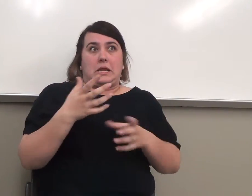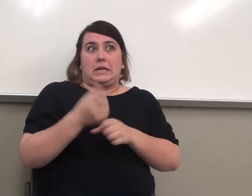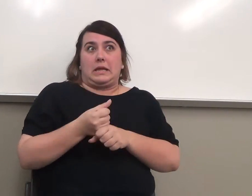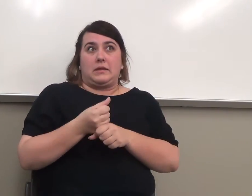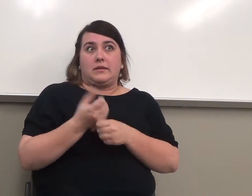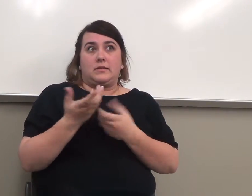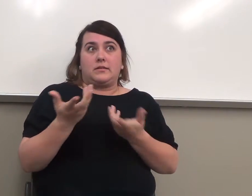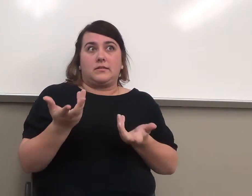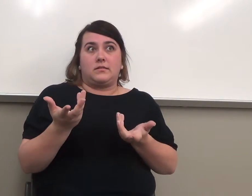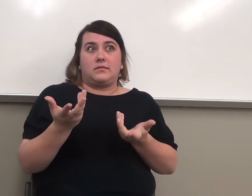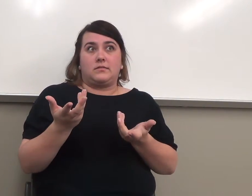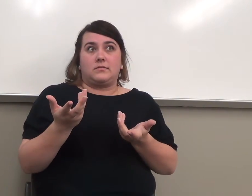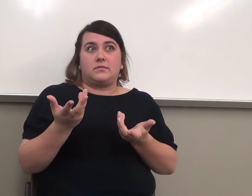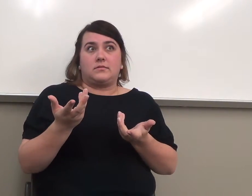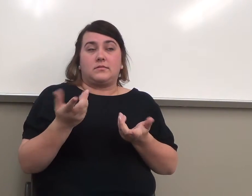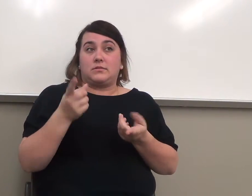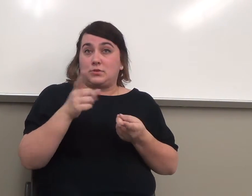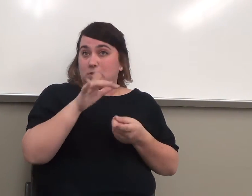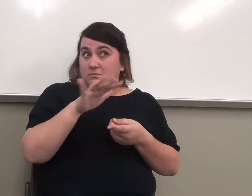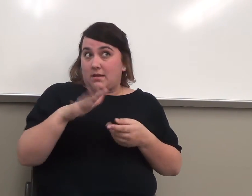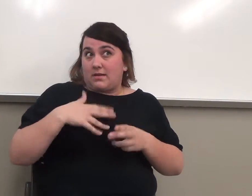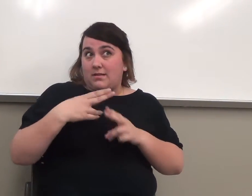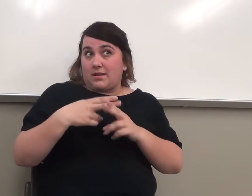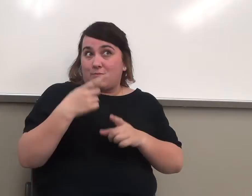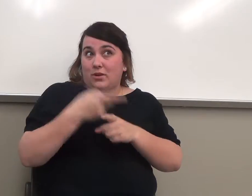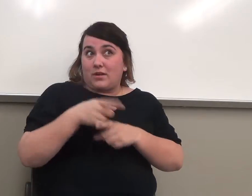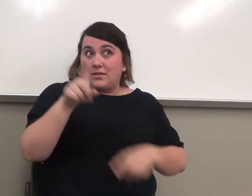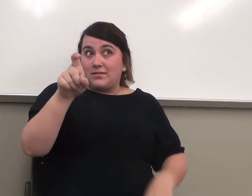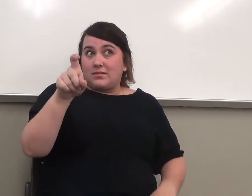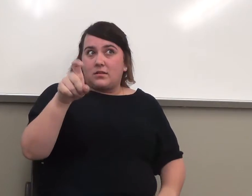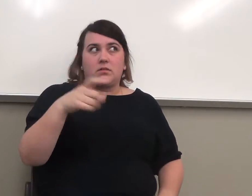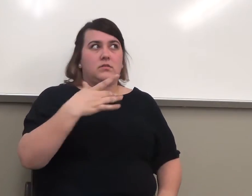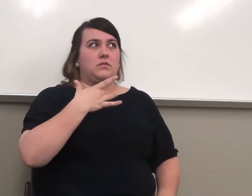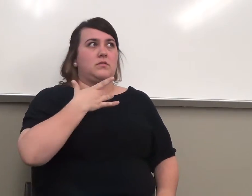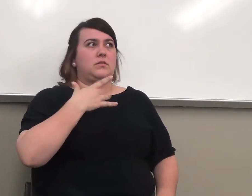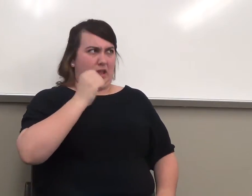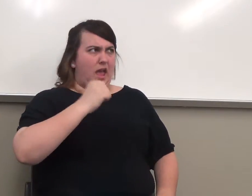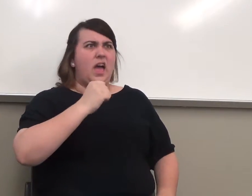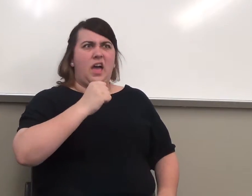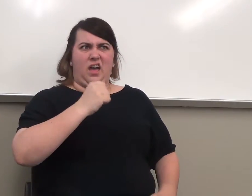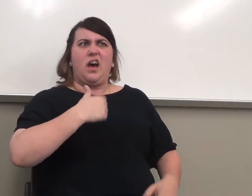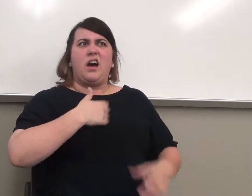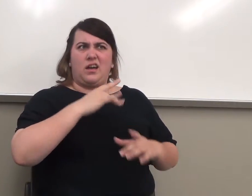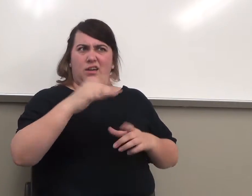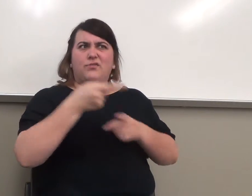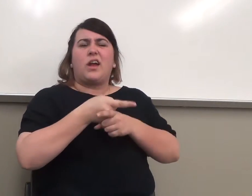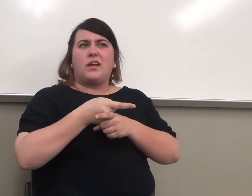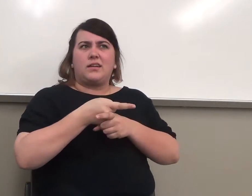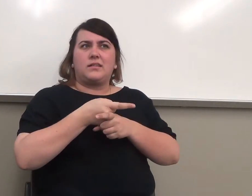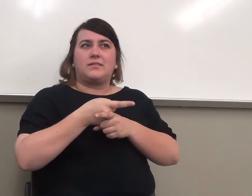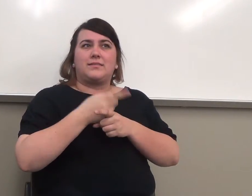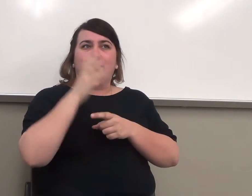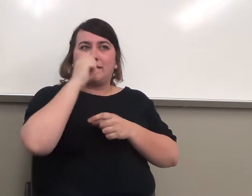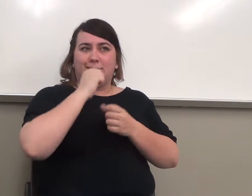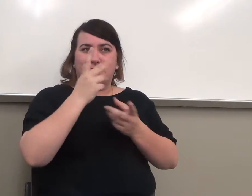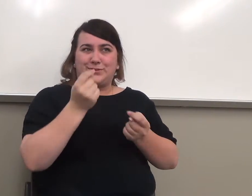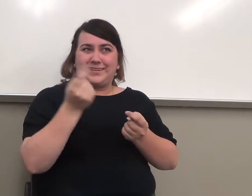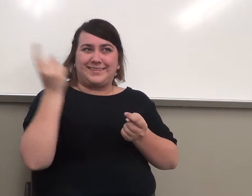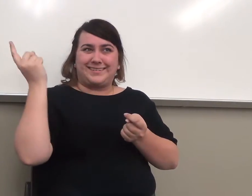And I always say, did you spell my name right? And they say, oh, yes, I spelled your name right. And guess what? They're sending it to